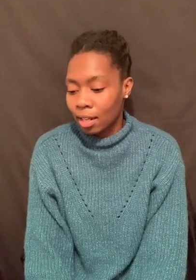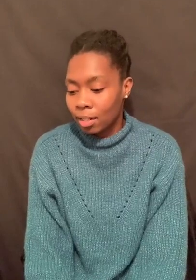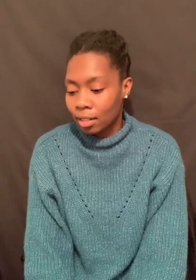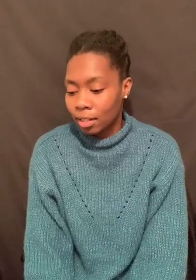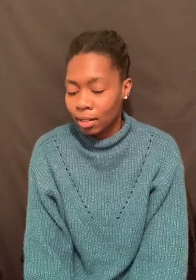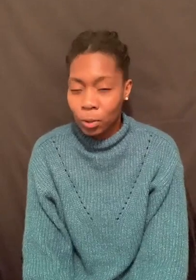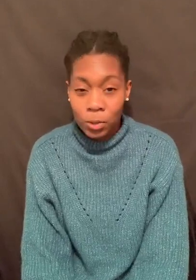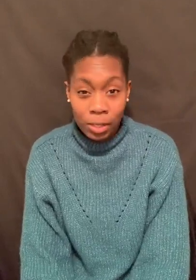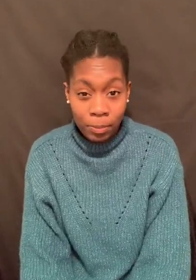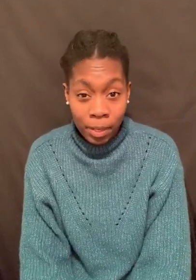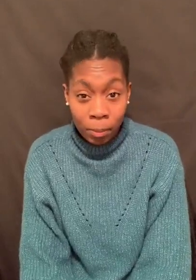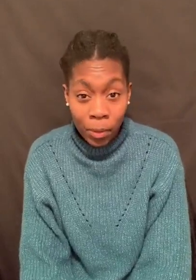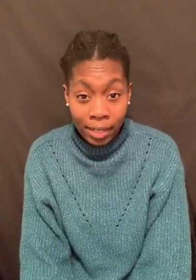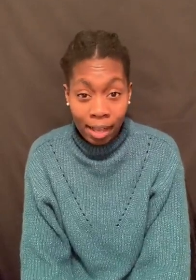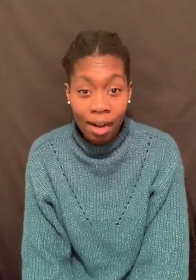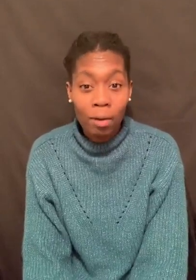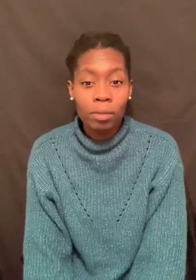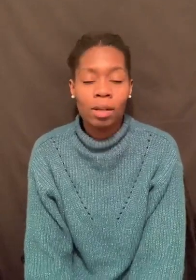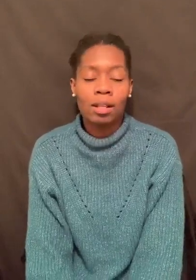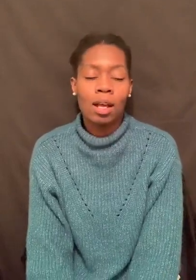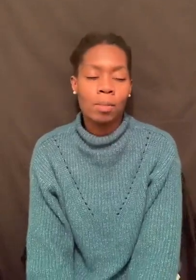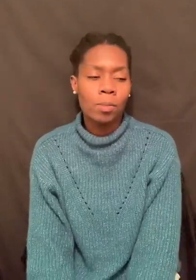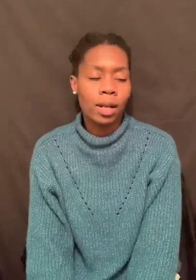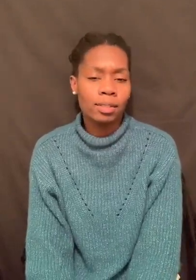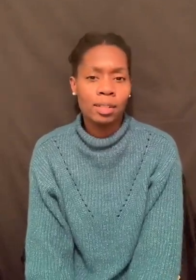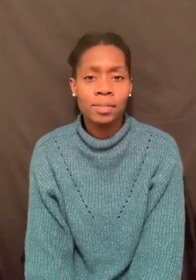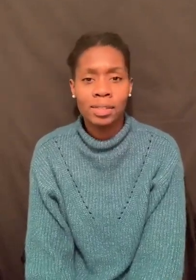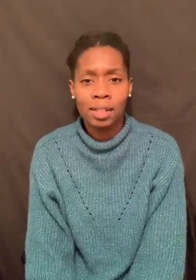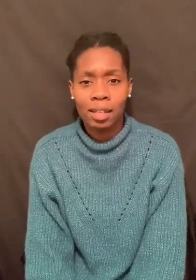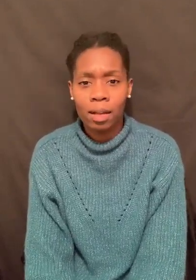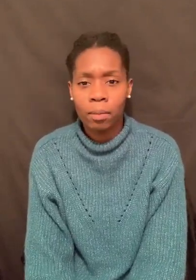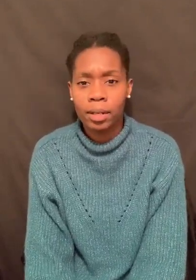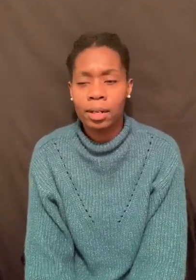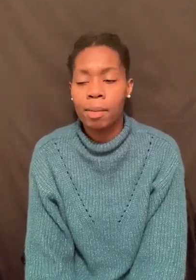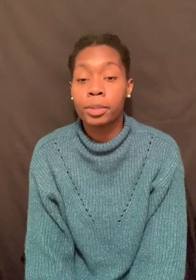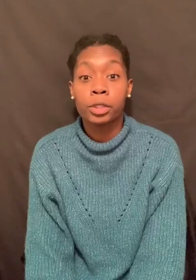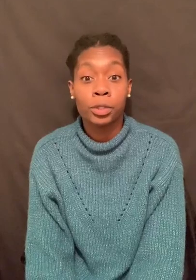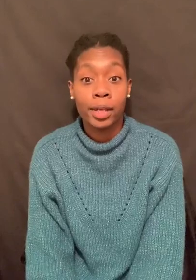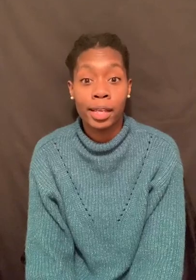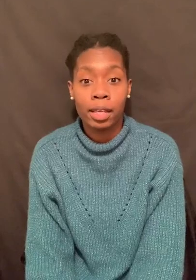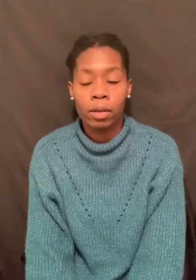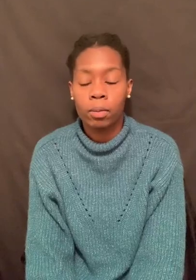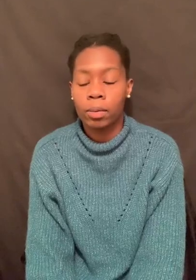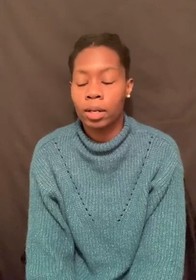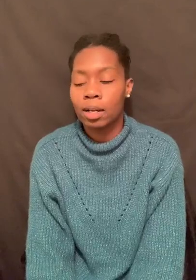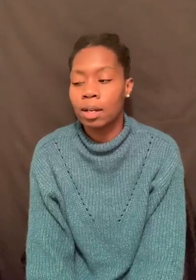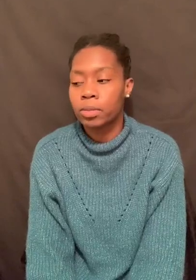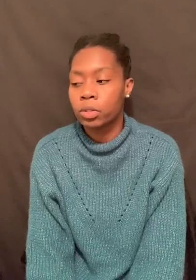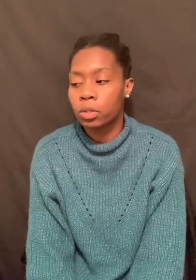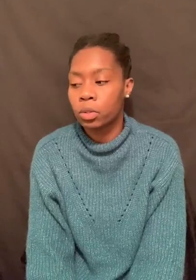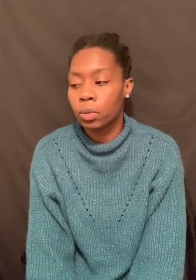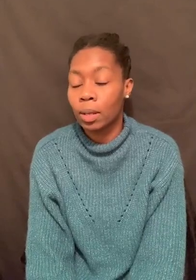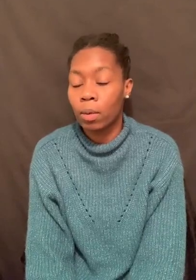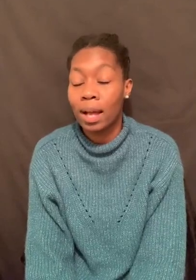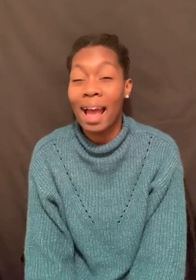And as I point that out, a lot of people love to say that when it comes to drinking, when it comes to, well,